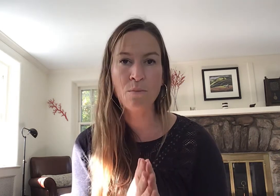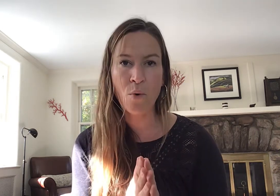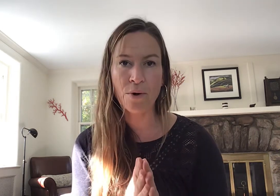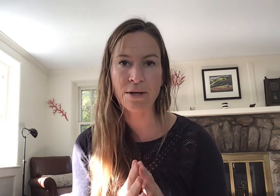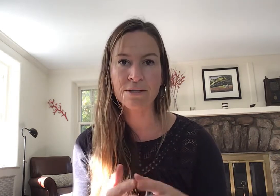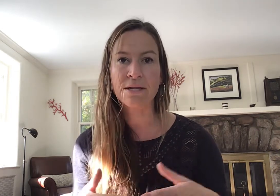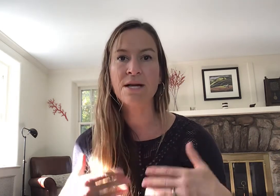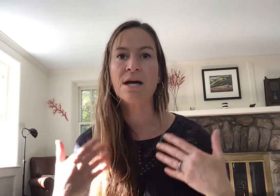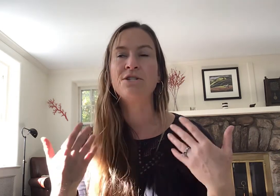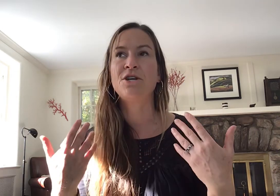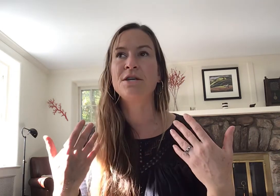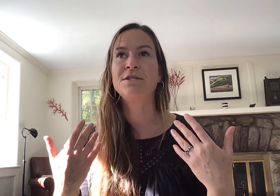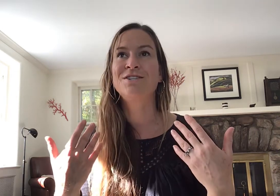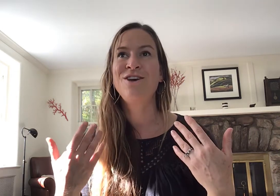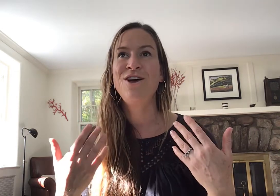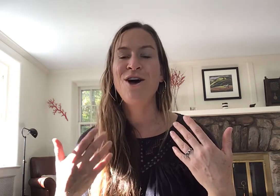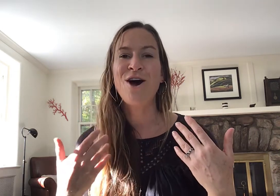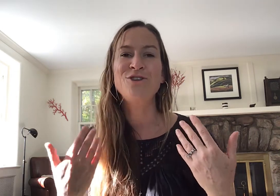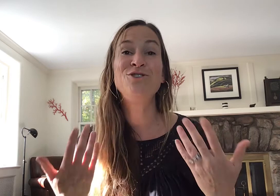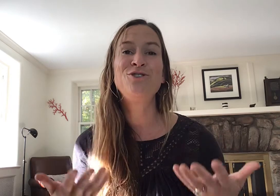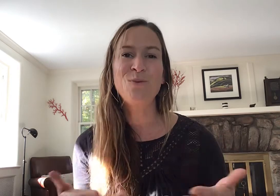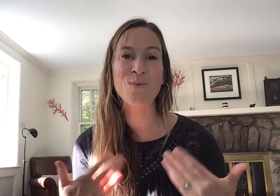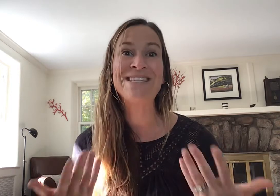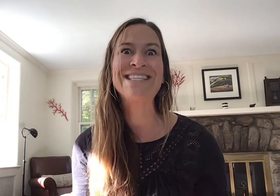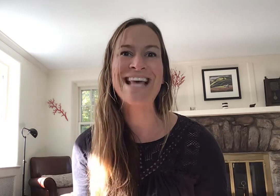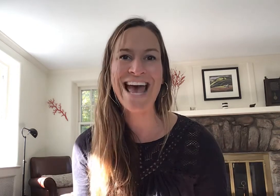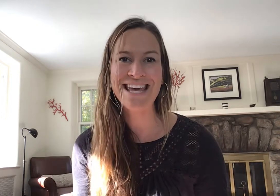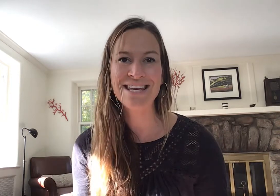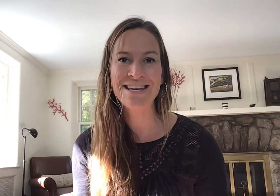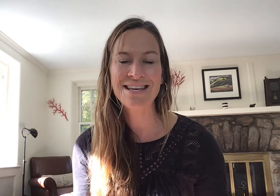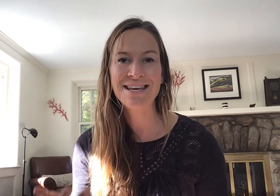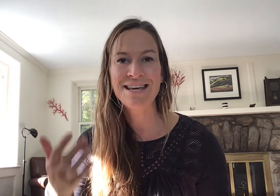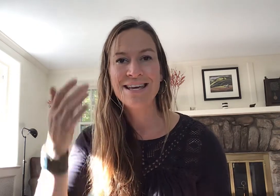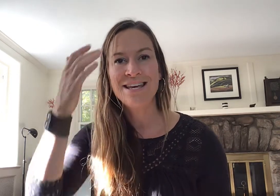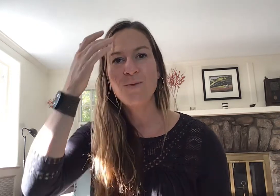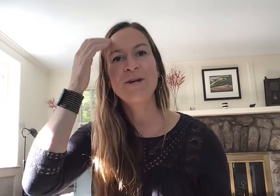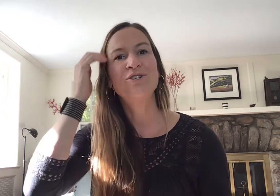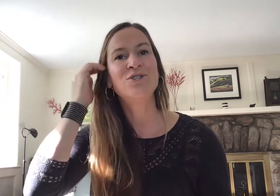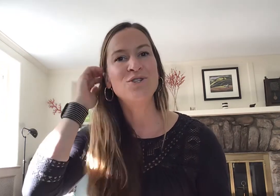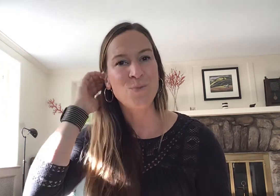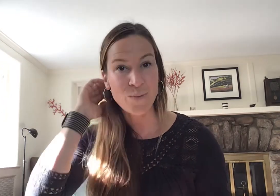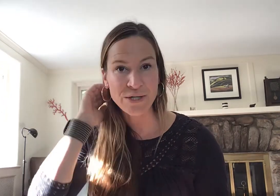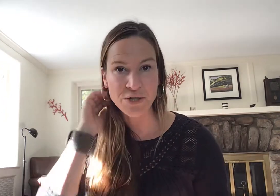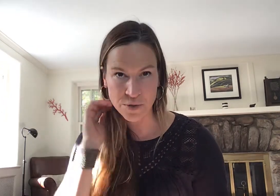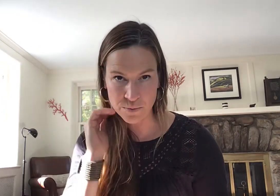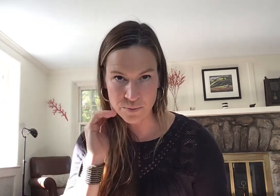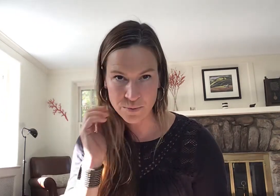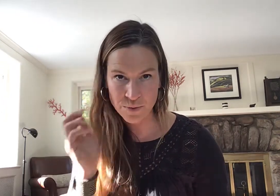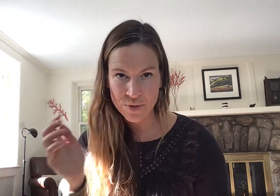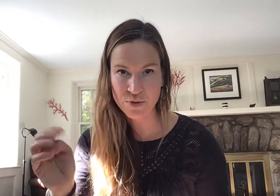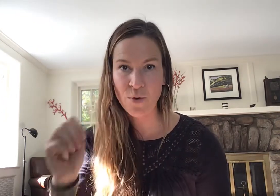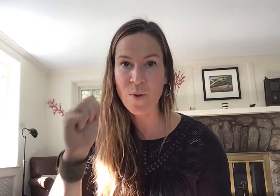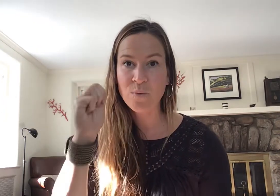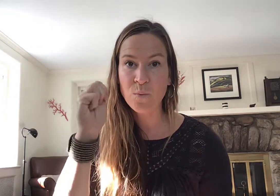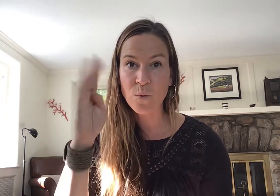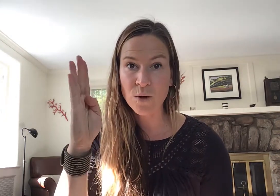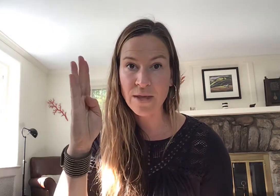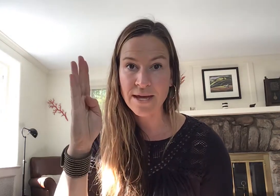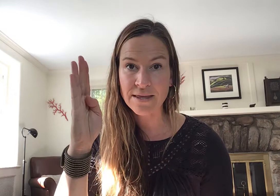important to not just do what we say you want to do what we do so when we're like